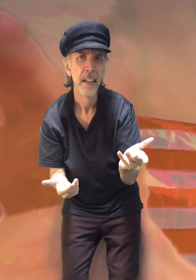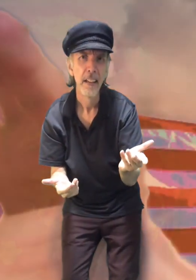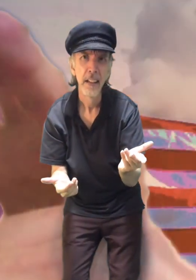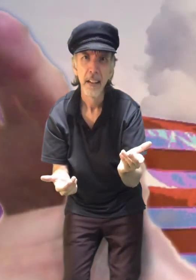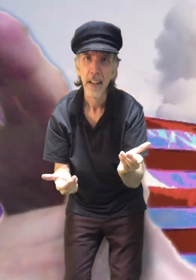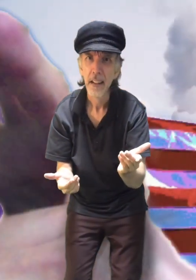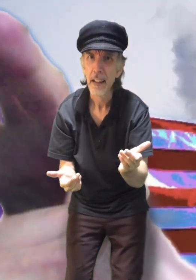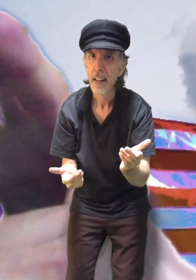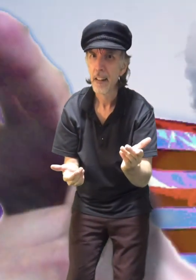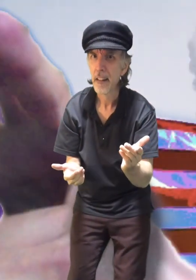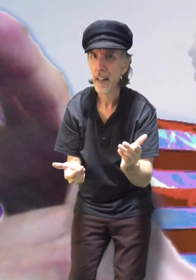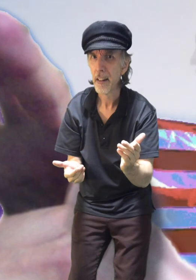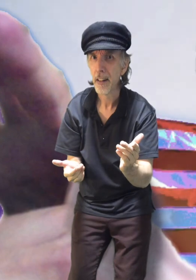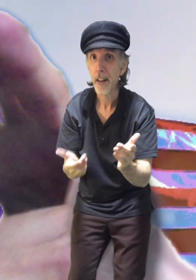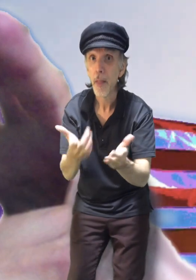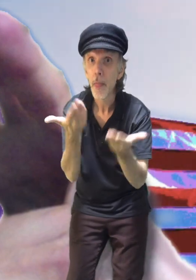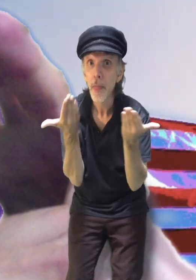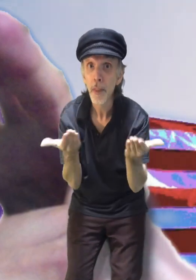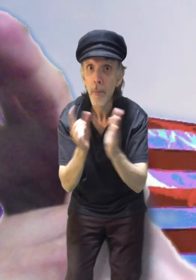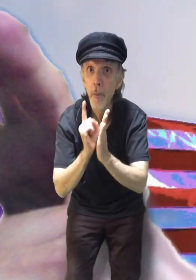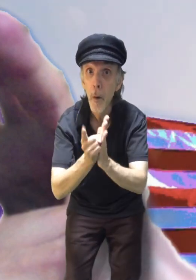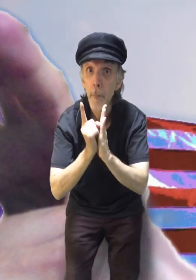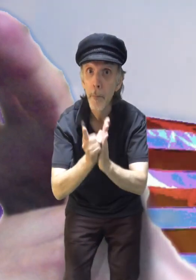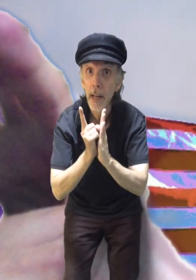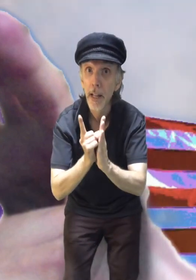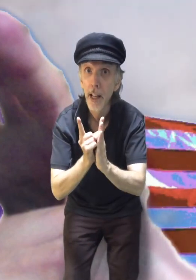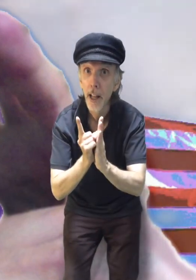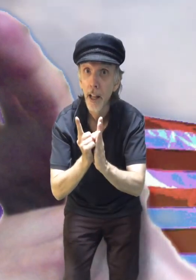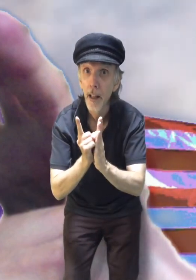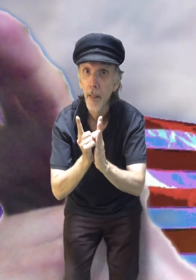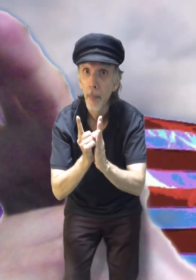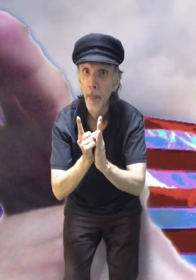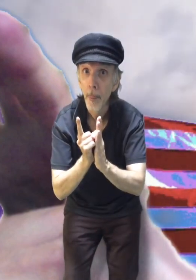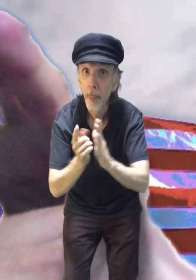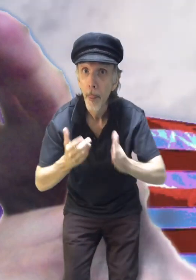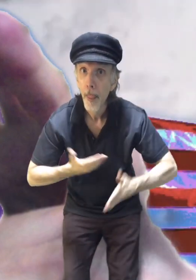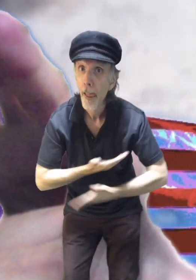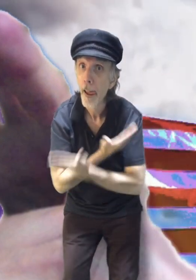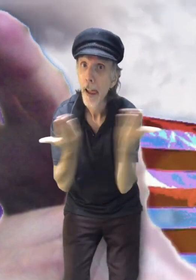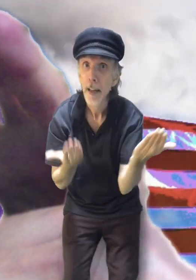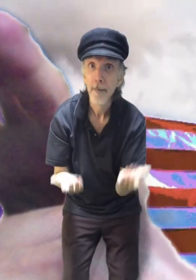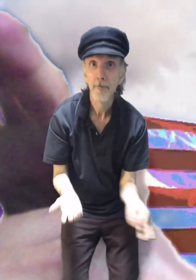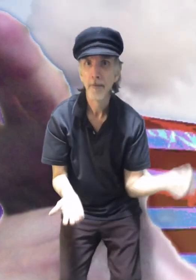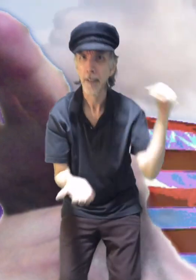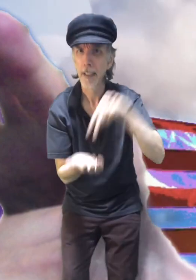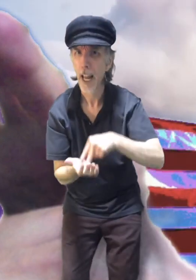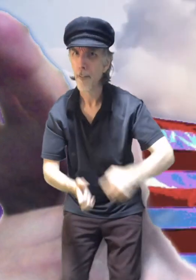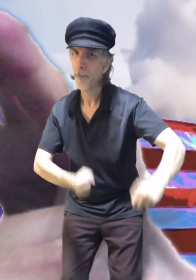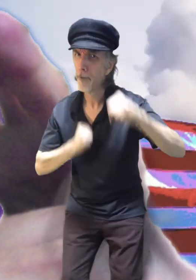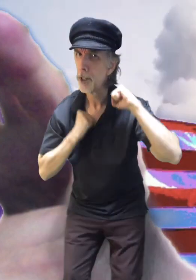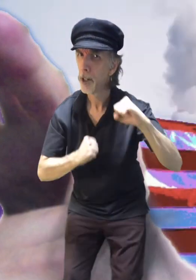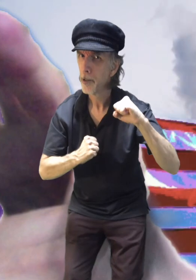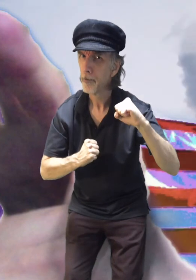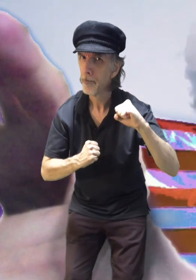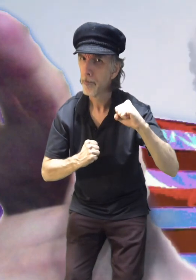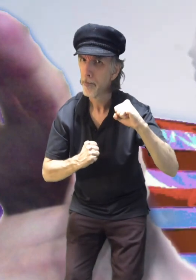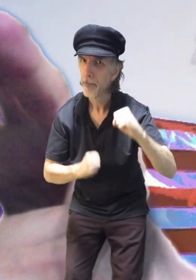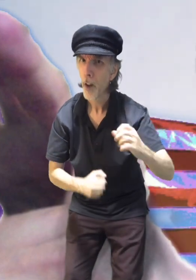This moment, we all must stand firm and